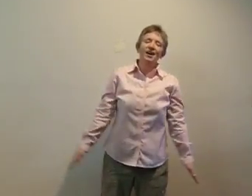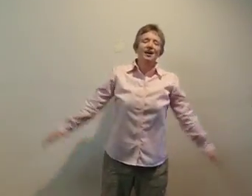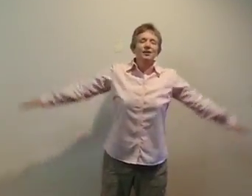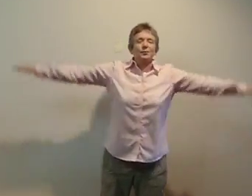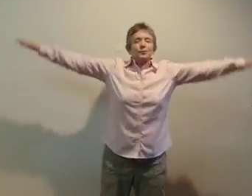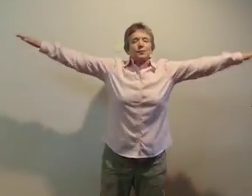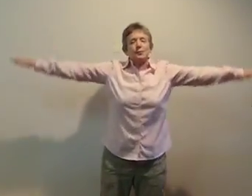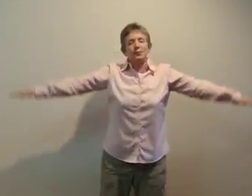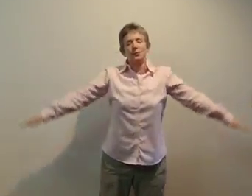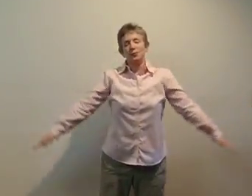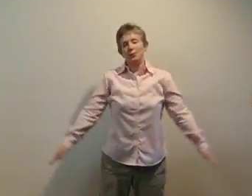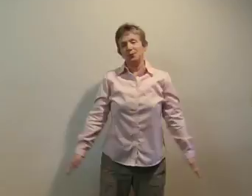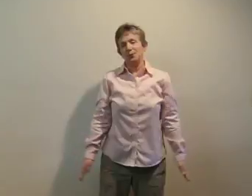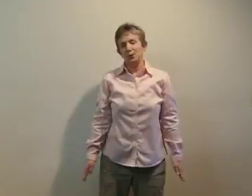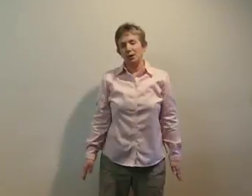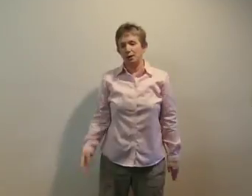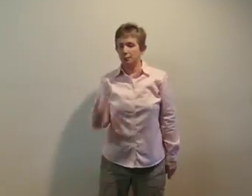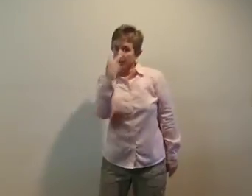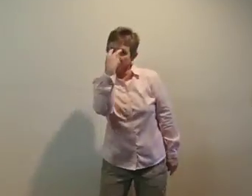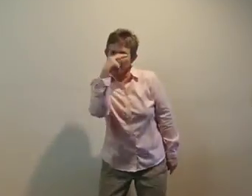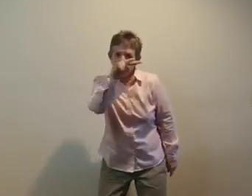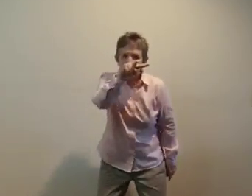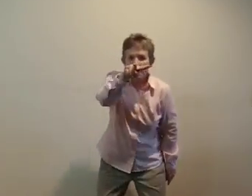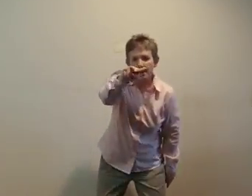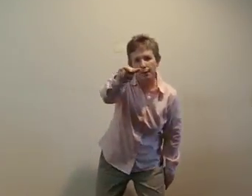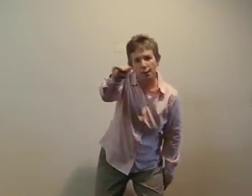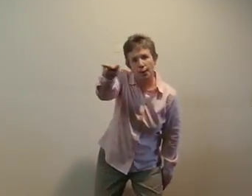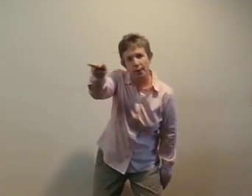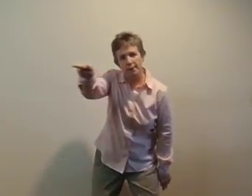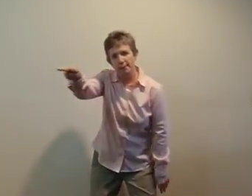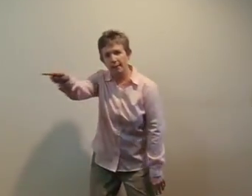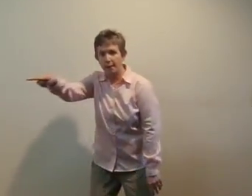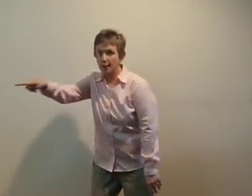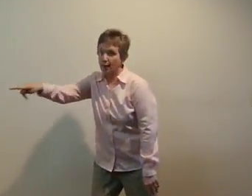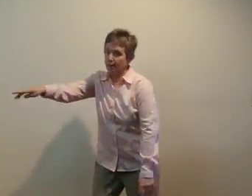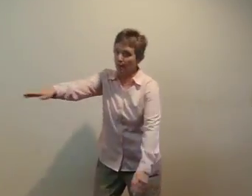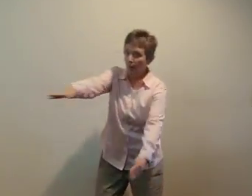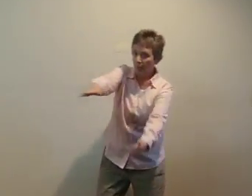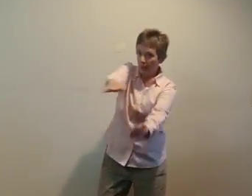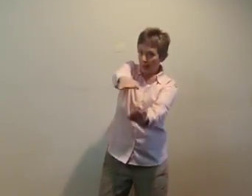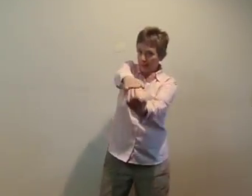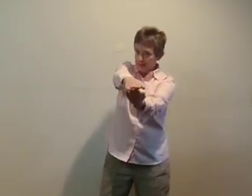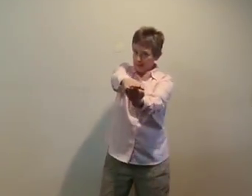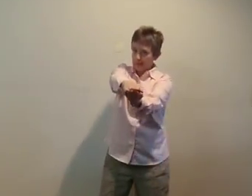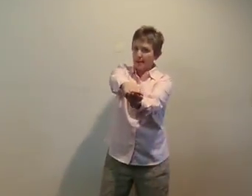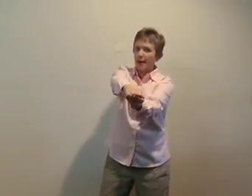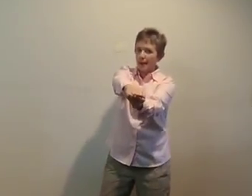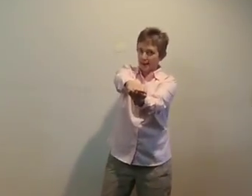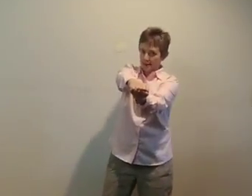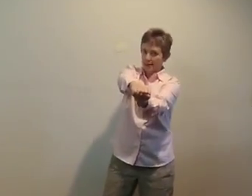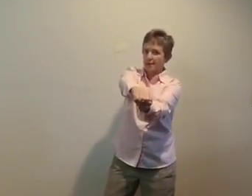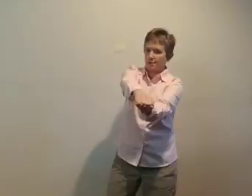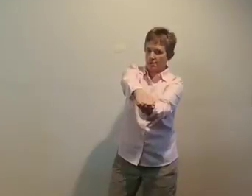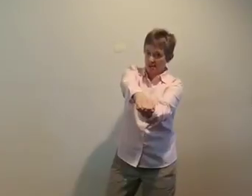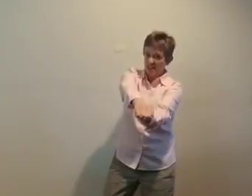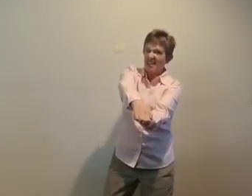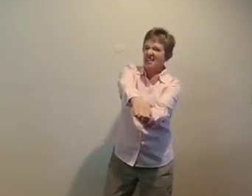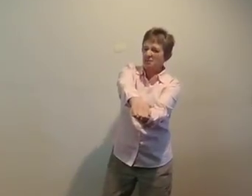too. But you better watch out for that lazy alligator. He